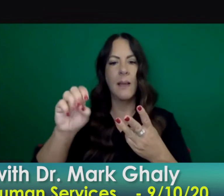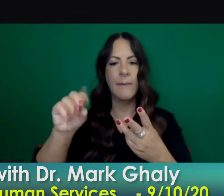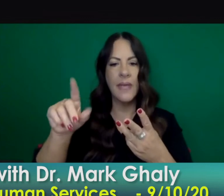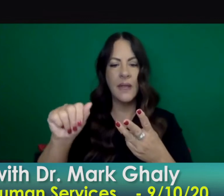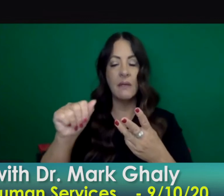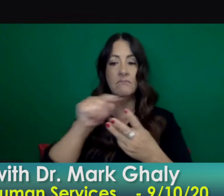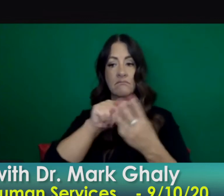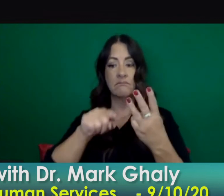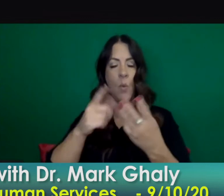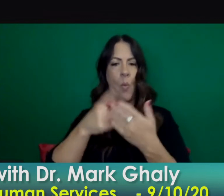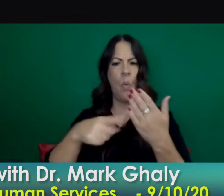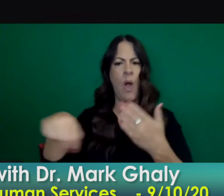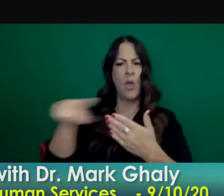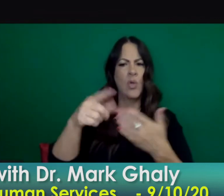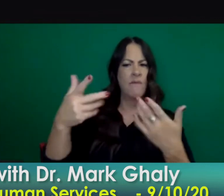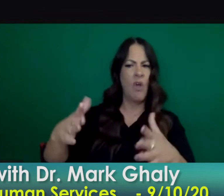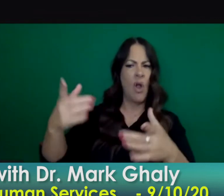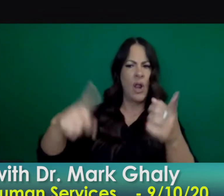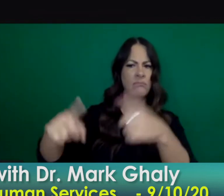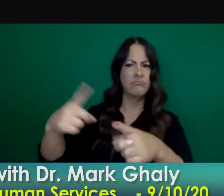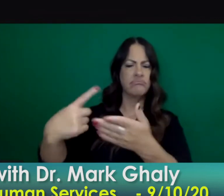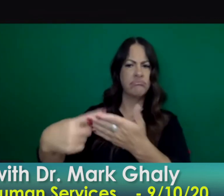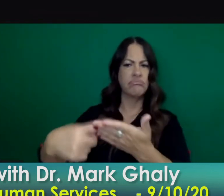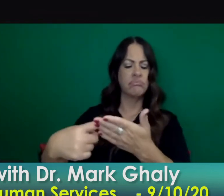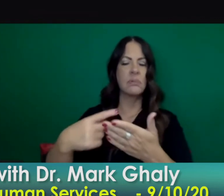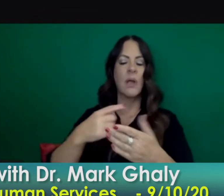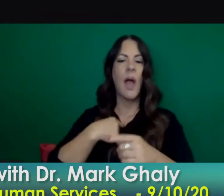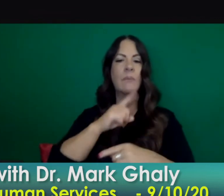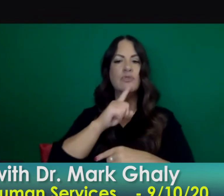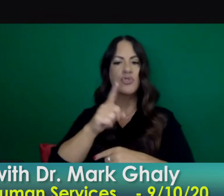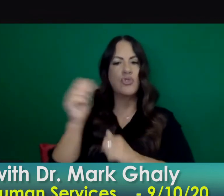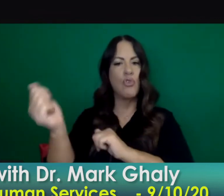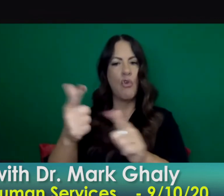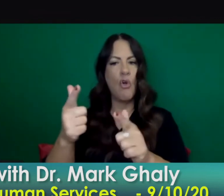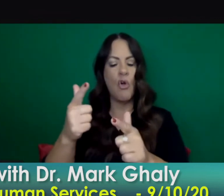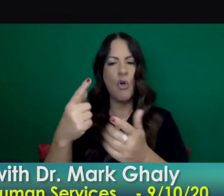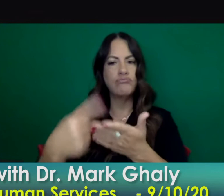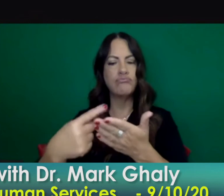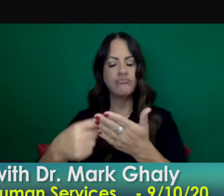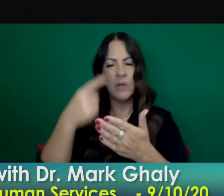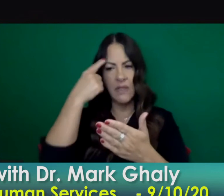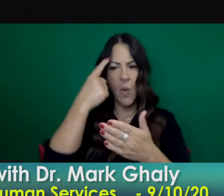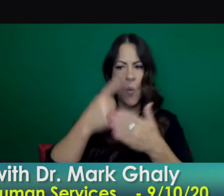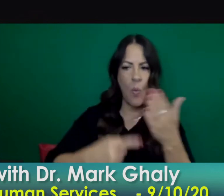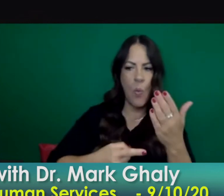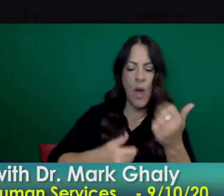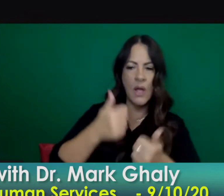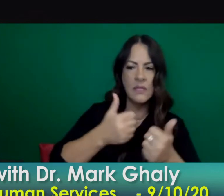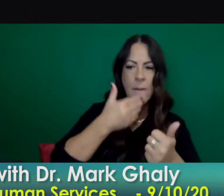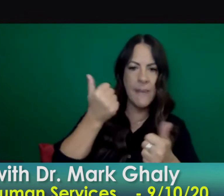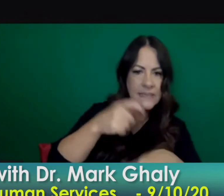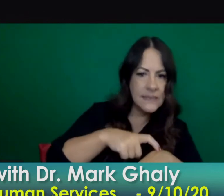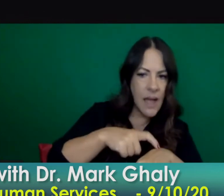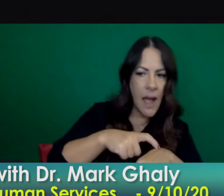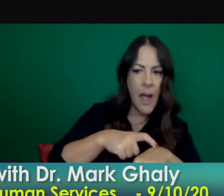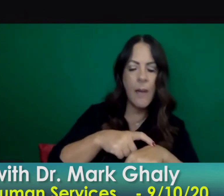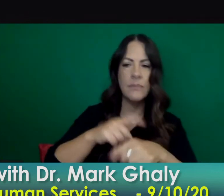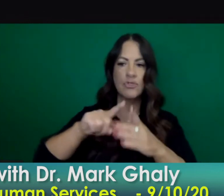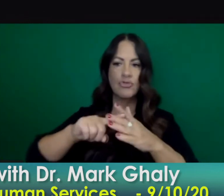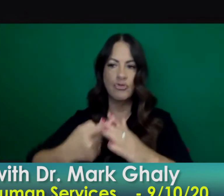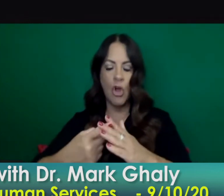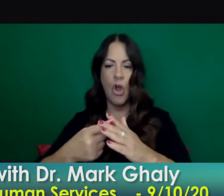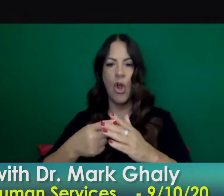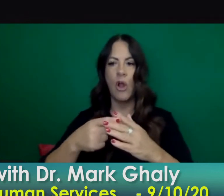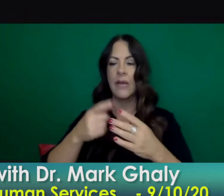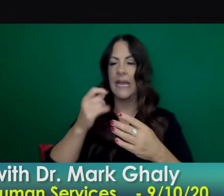i'm sure that officials there are deeply thinking through what the right timing is once that uh permission through the red